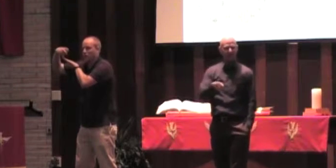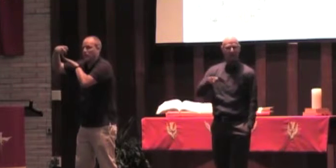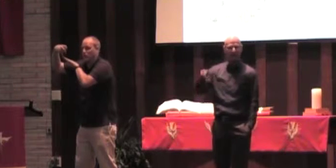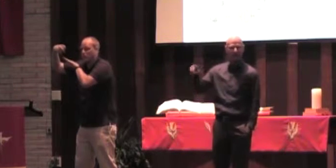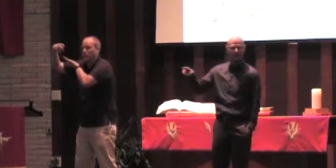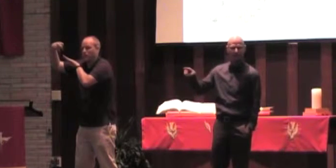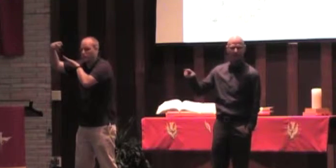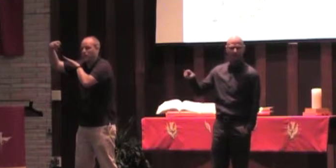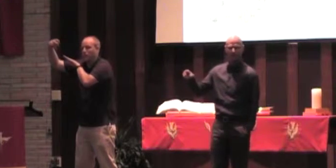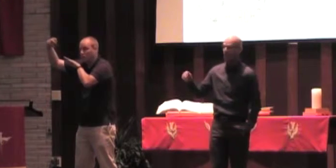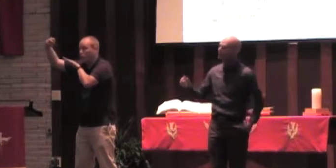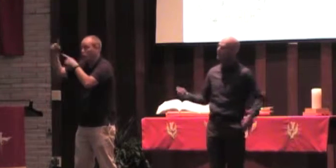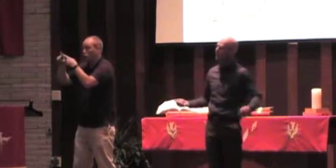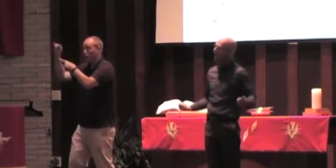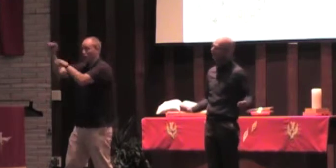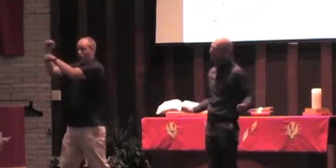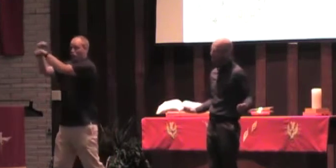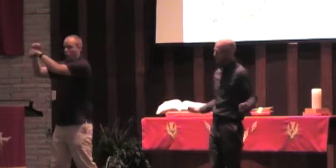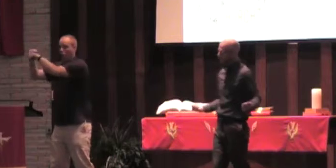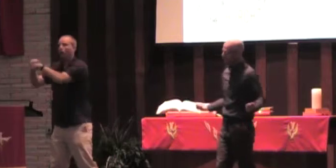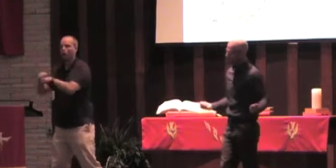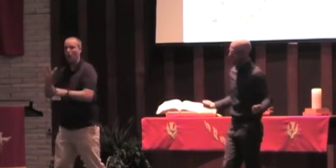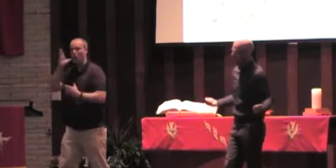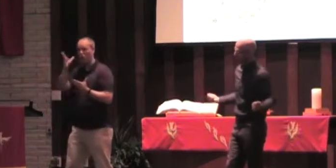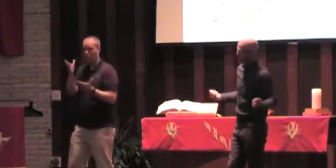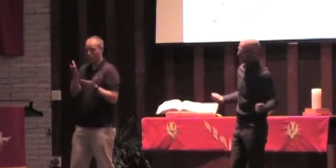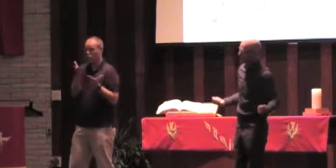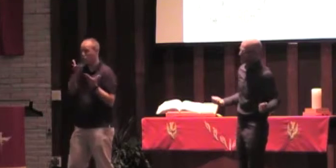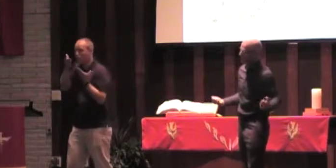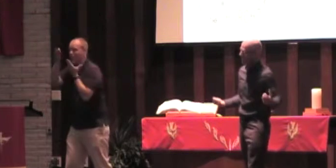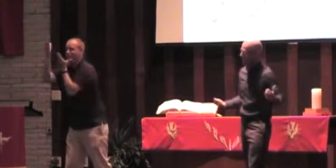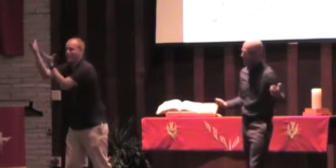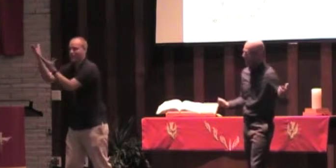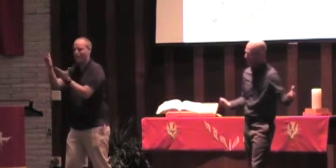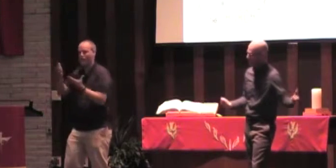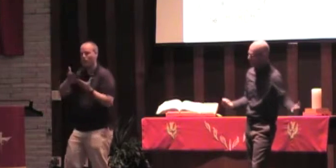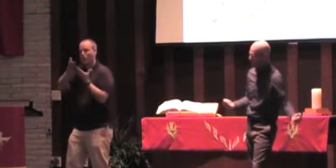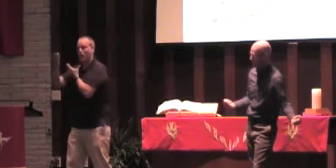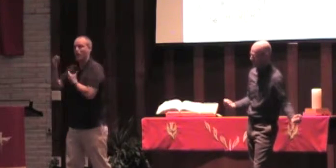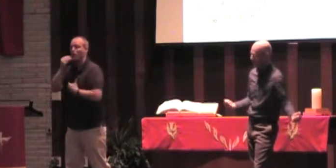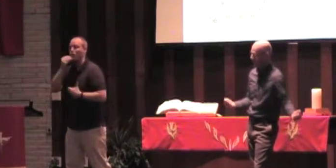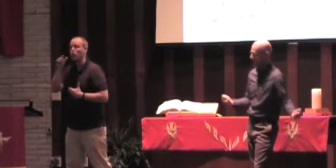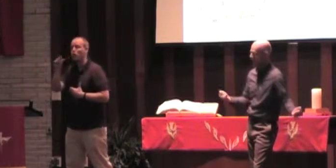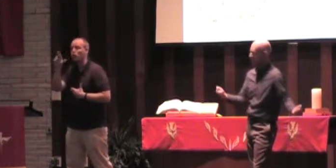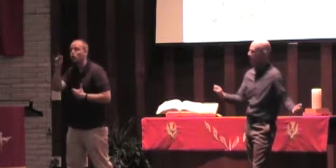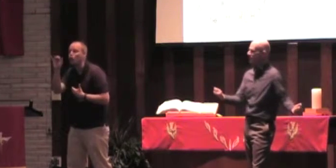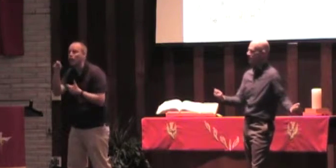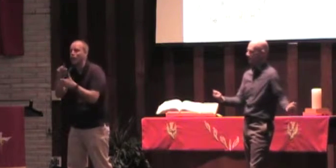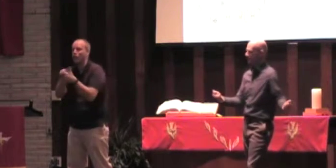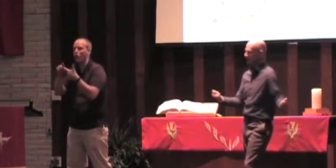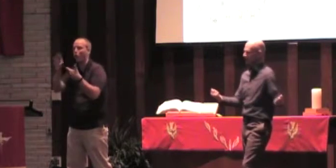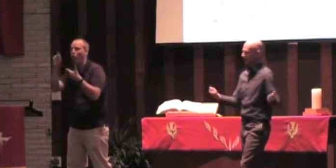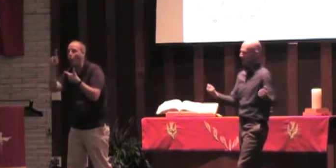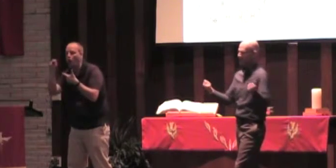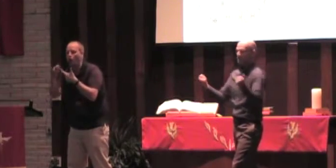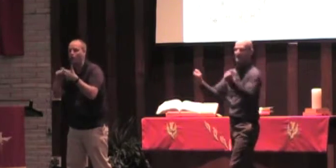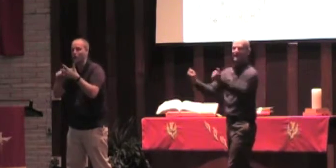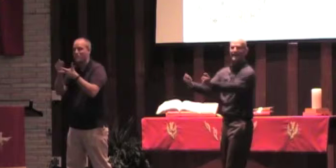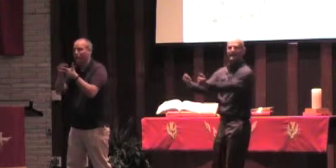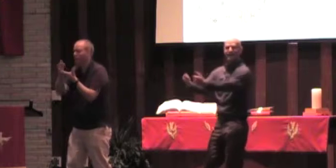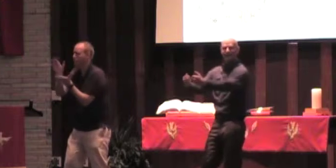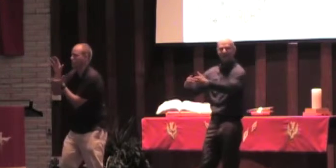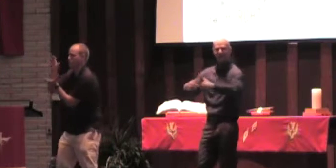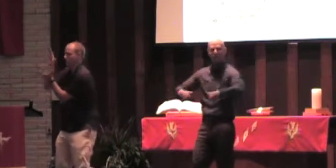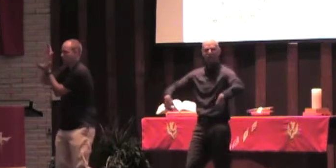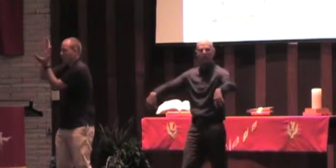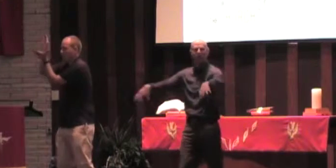to switchback. They would bring offerings of their grain and of their corn and of their money, and they